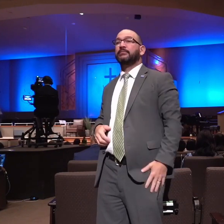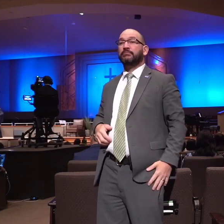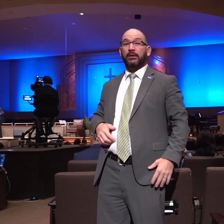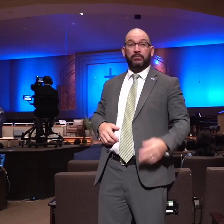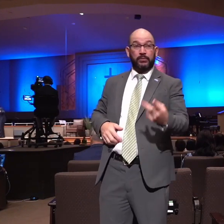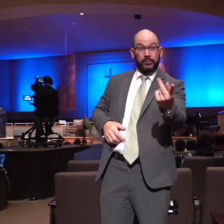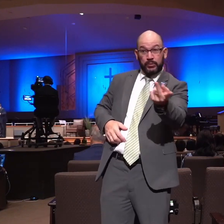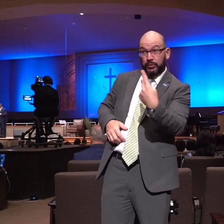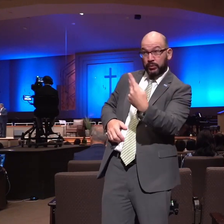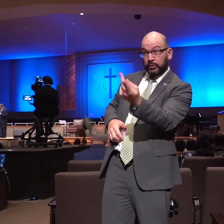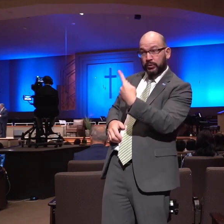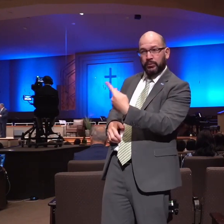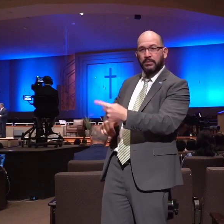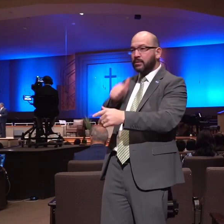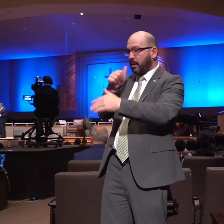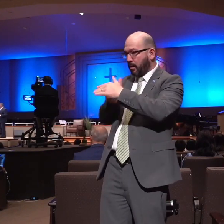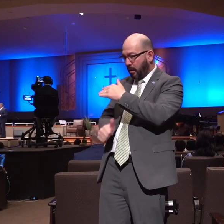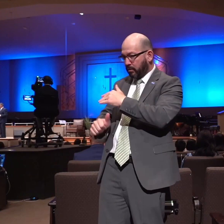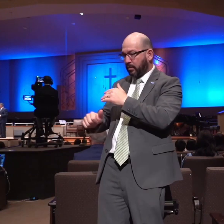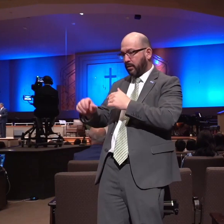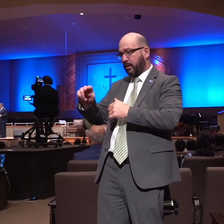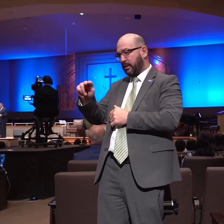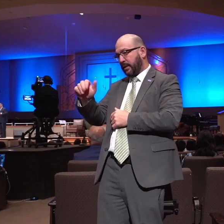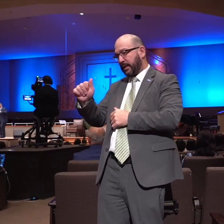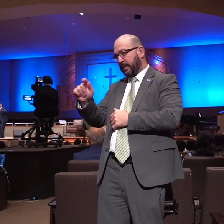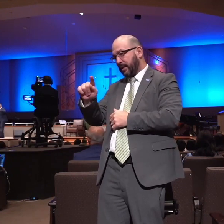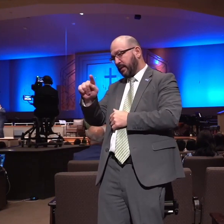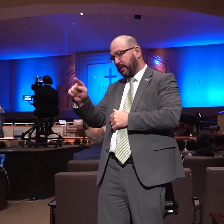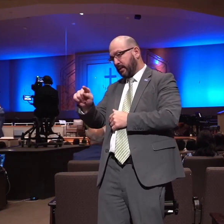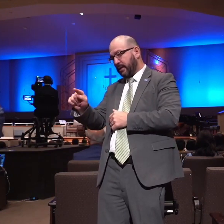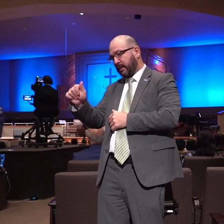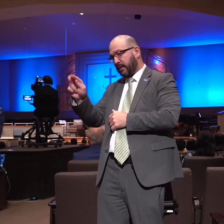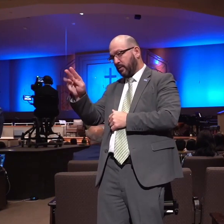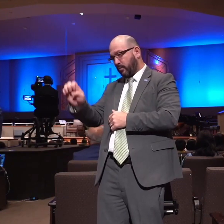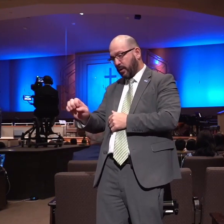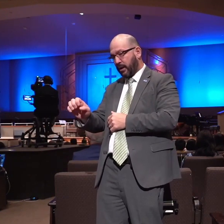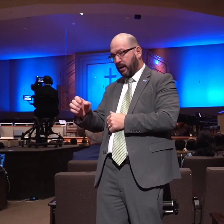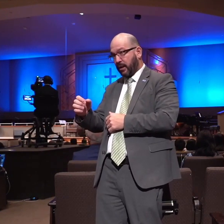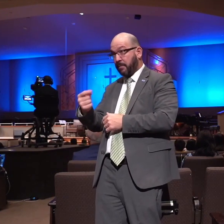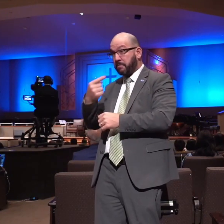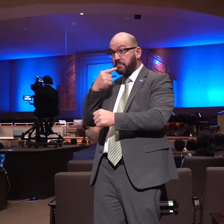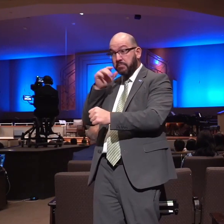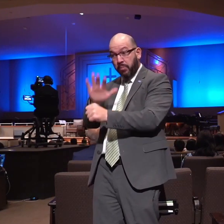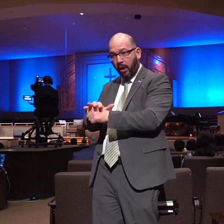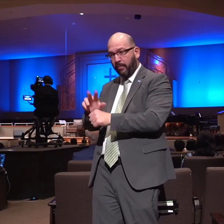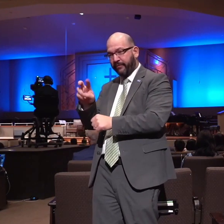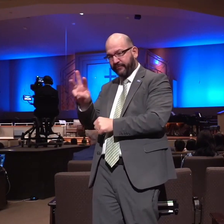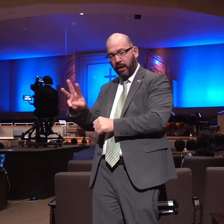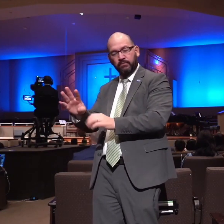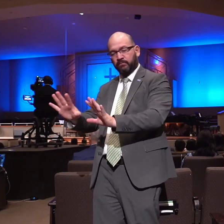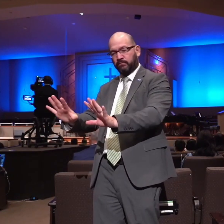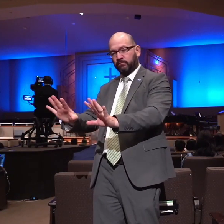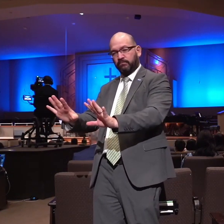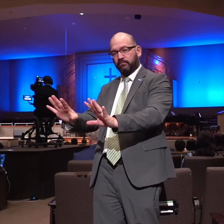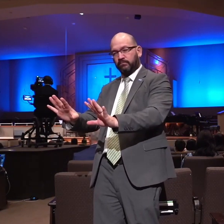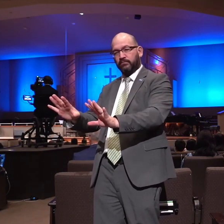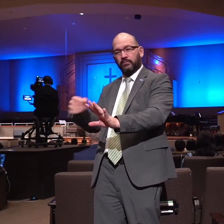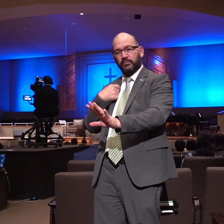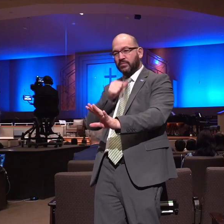under a Nazarite vow okay we're not under that that Old Testament Nazarite vow as Samson was but wouldn't you